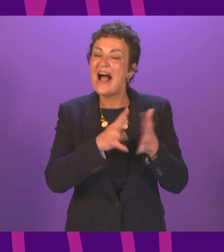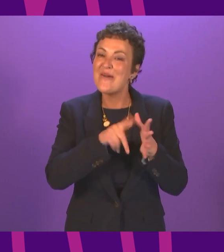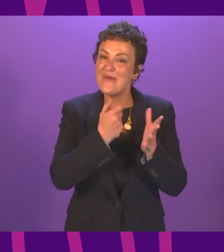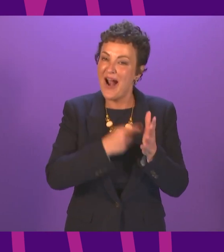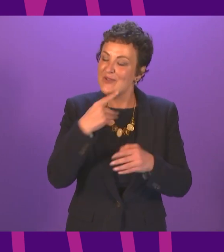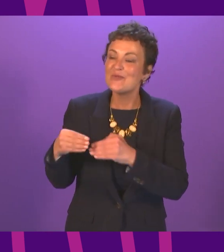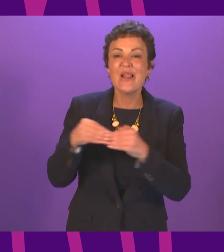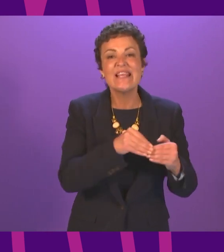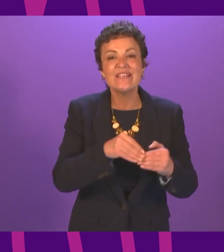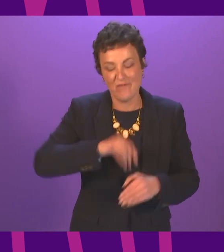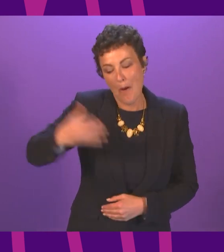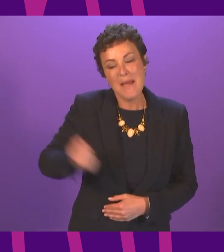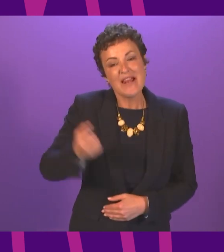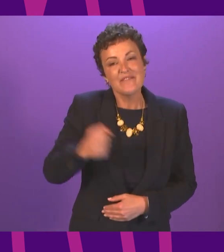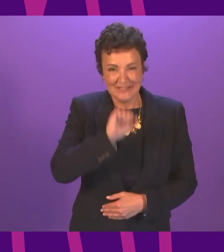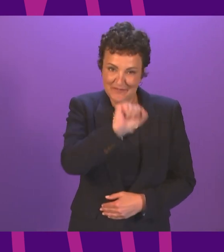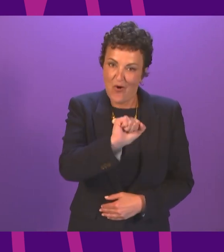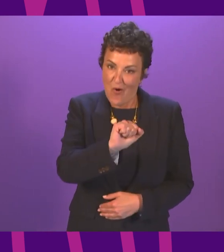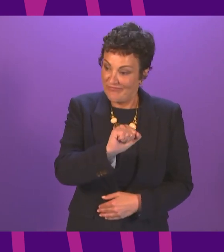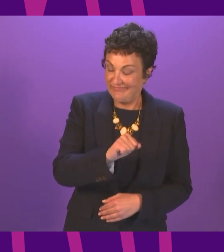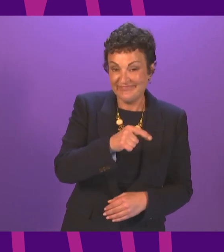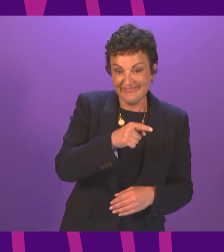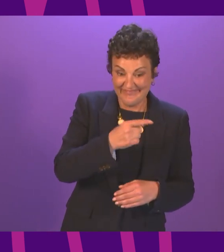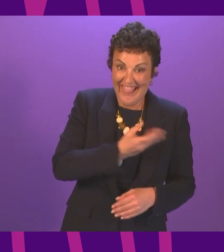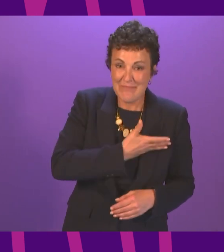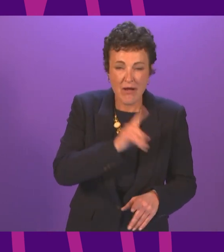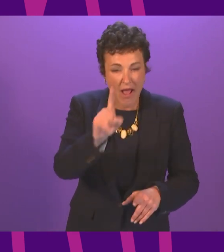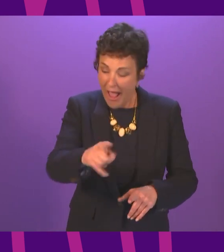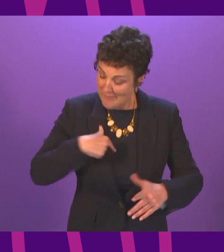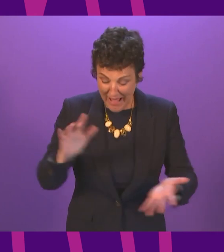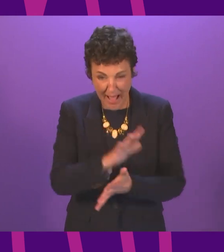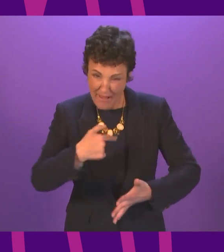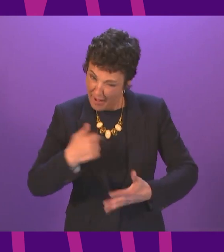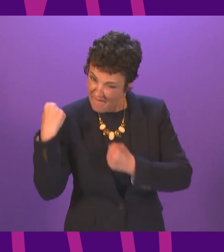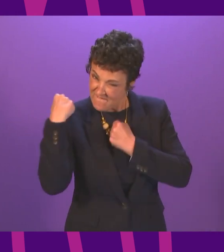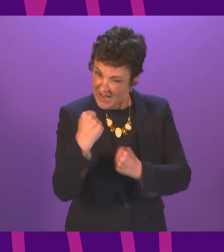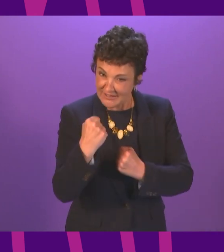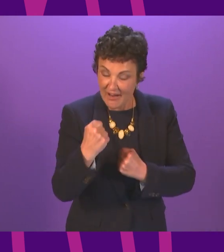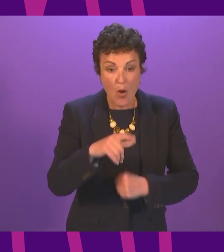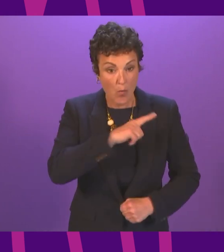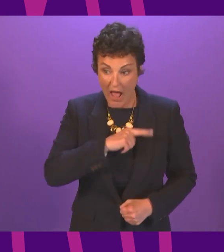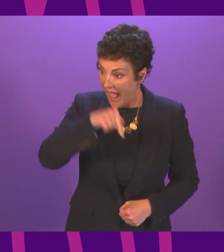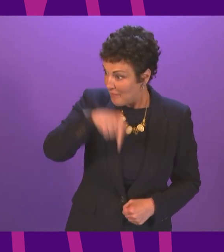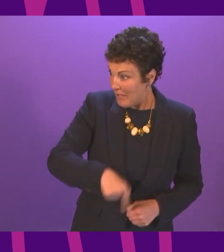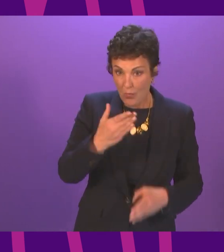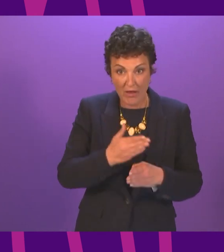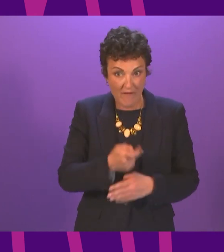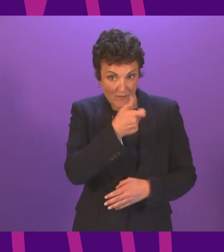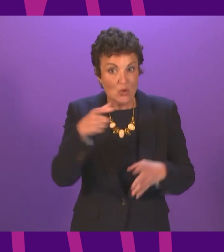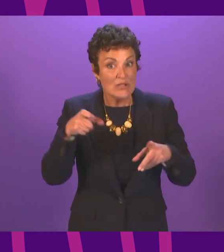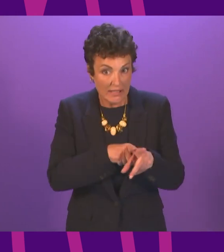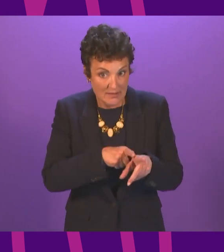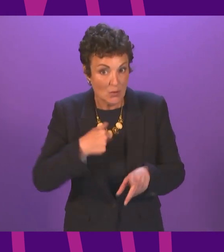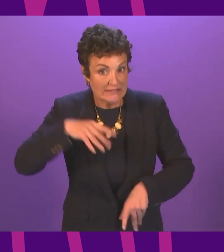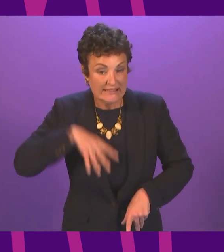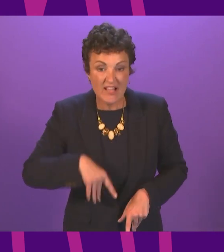security as part of that transformation now and I'm pleased to put a fighter in the role because in a matter of days in the parliament we can see we're going to need one